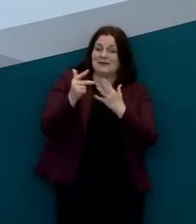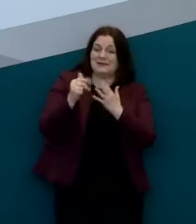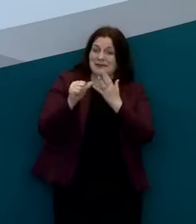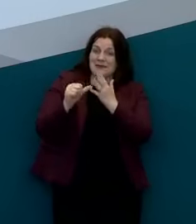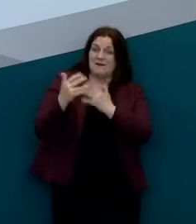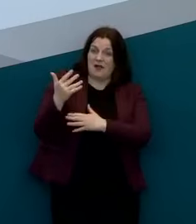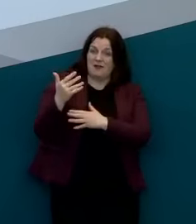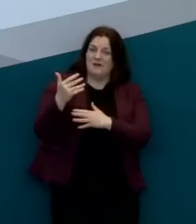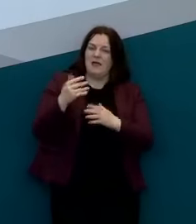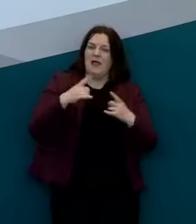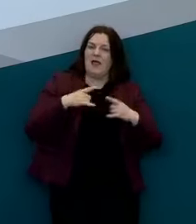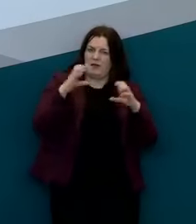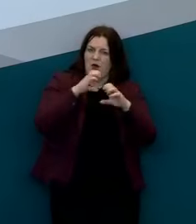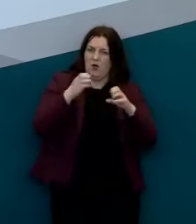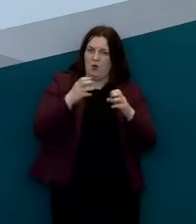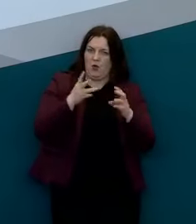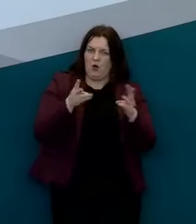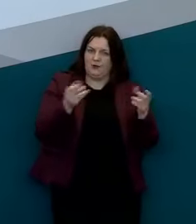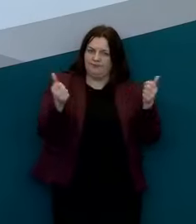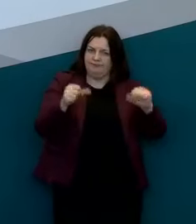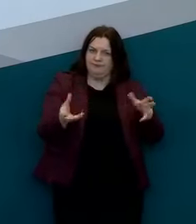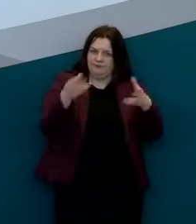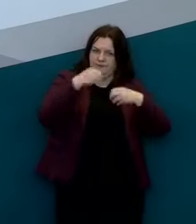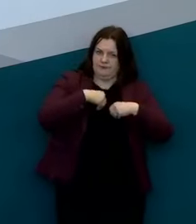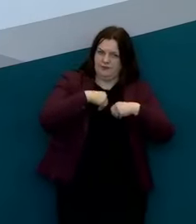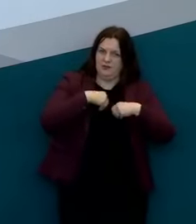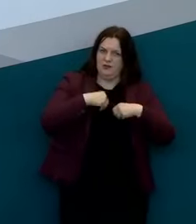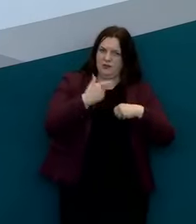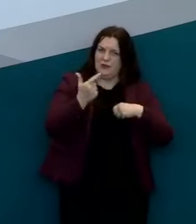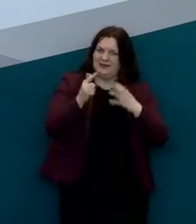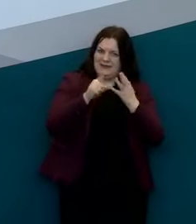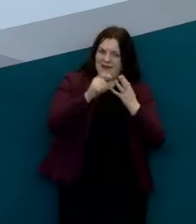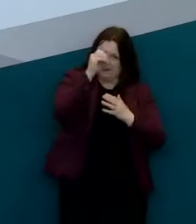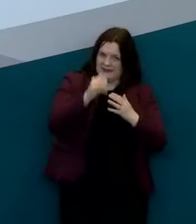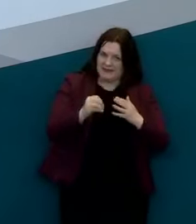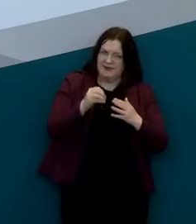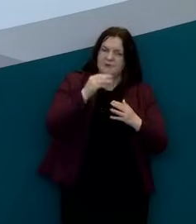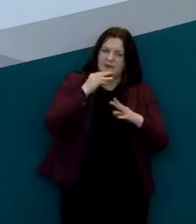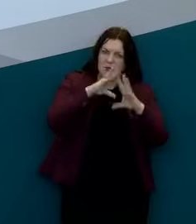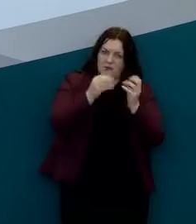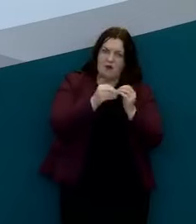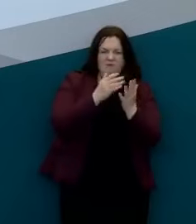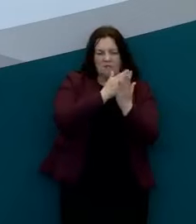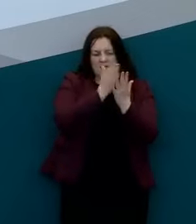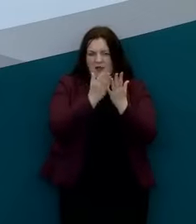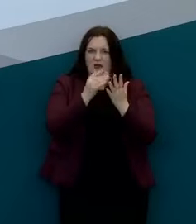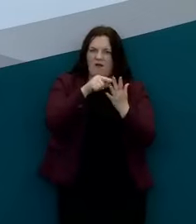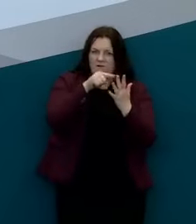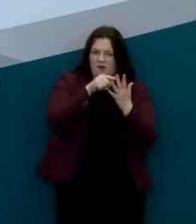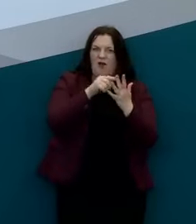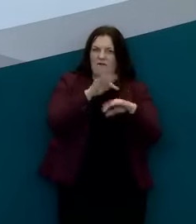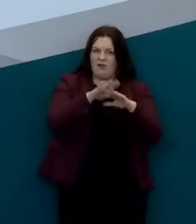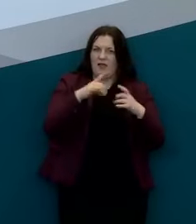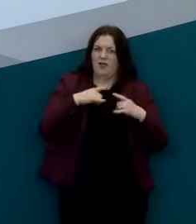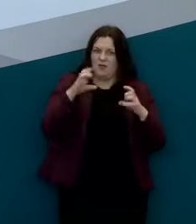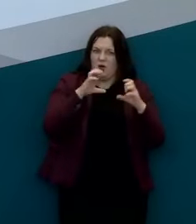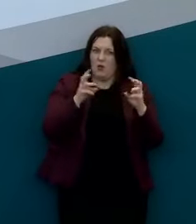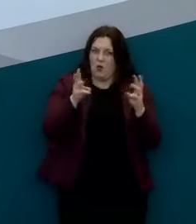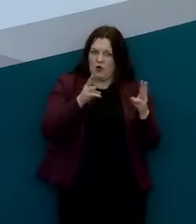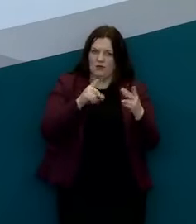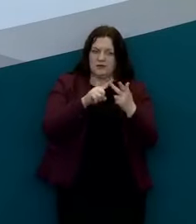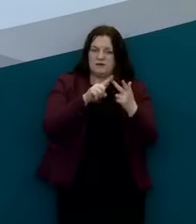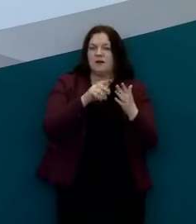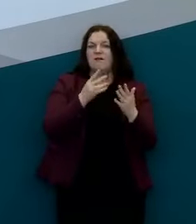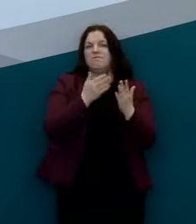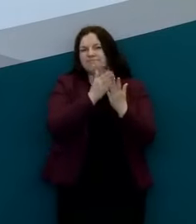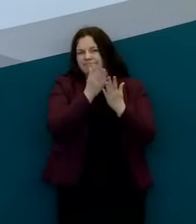care workers infected or 27 percent and the median age of all the incident cases is 48 and Dublin